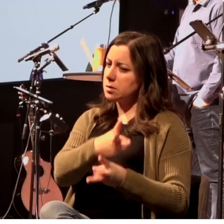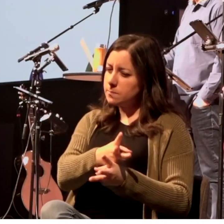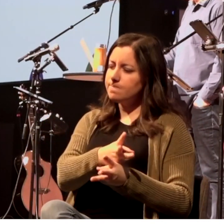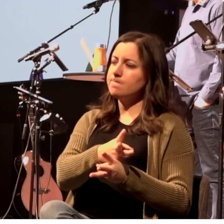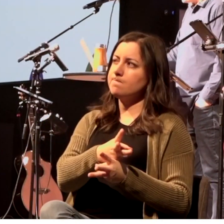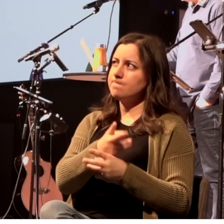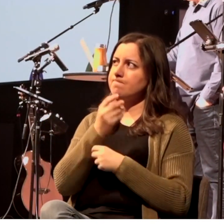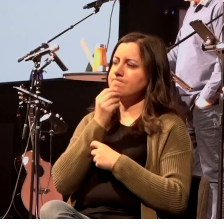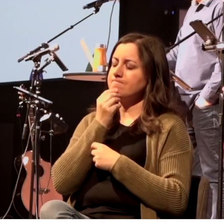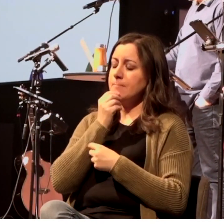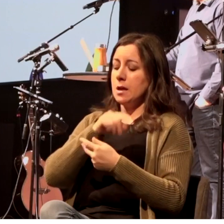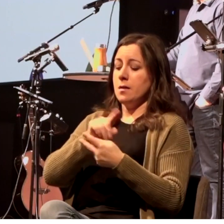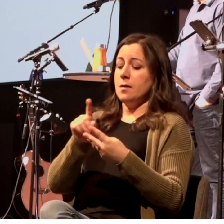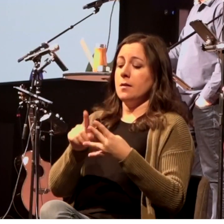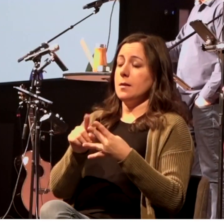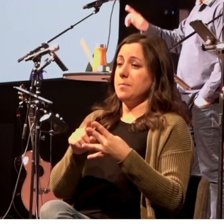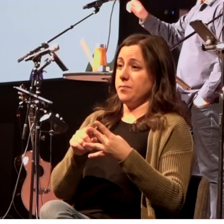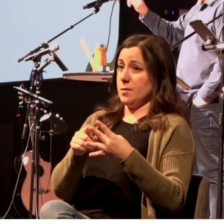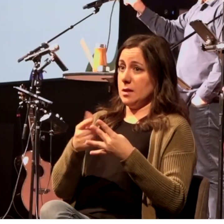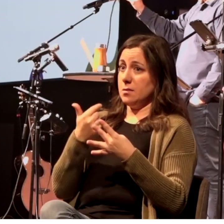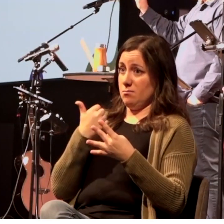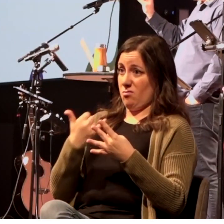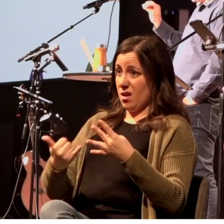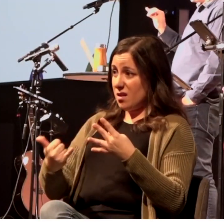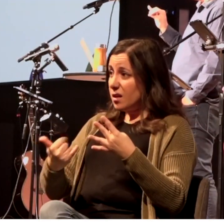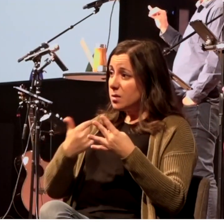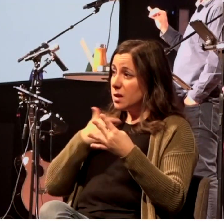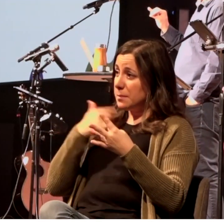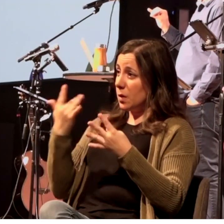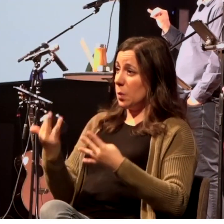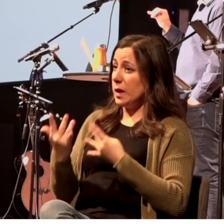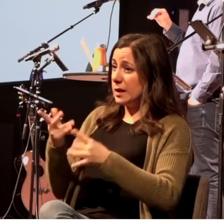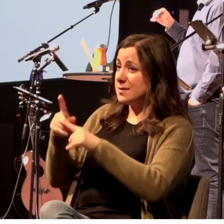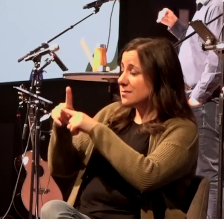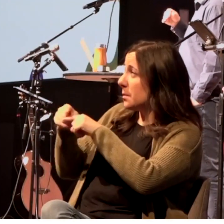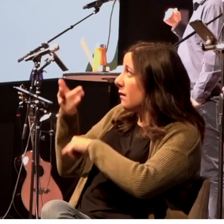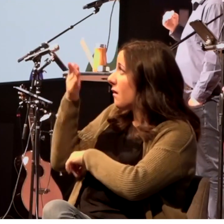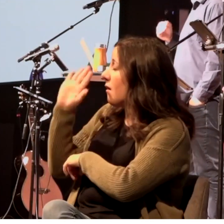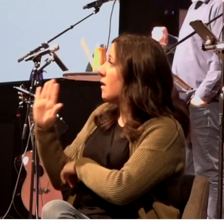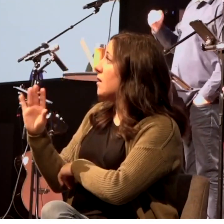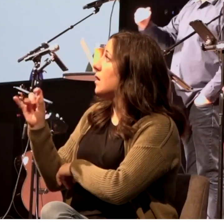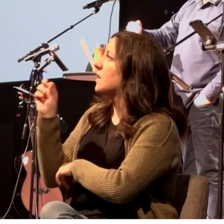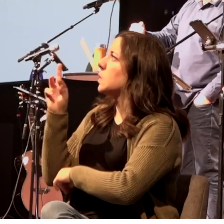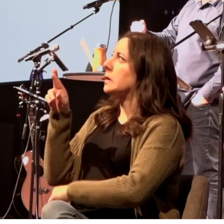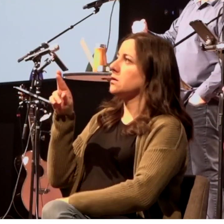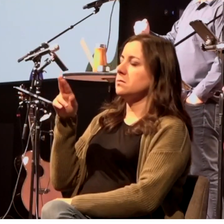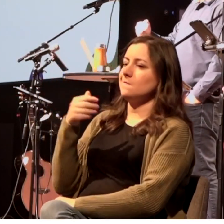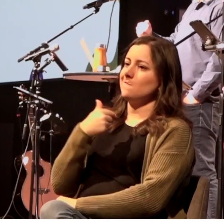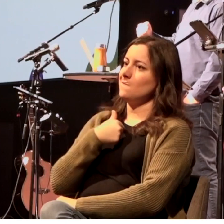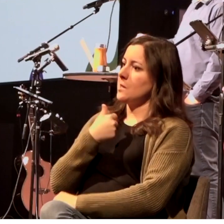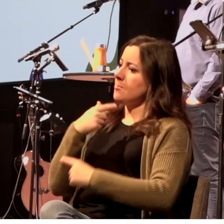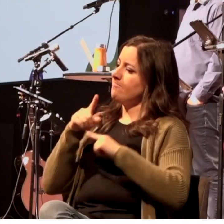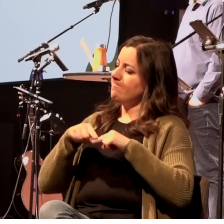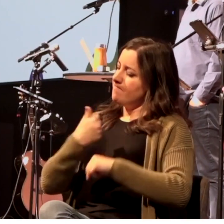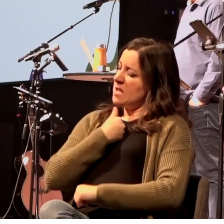this am I waiting on God seeking his where when and how or am I impulsive and self